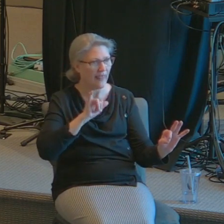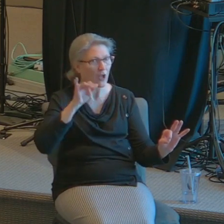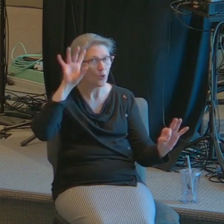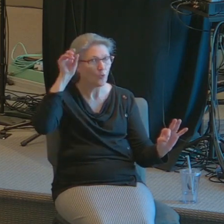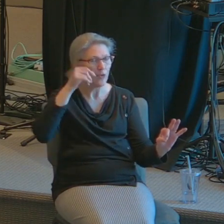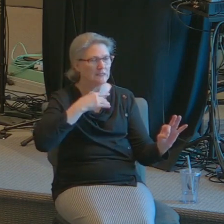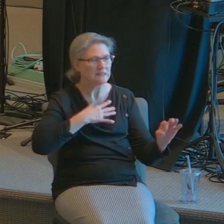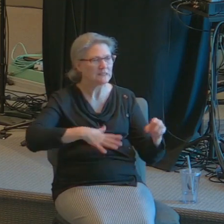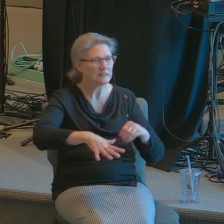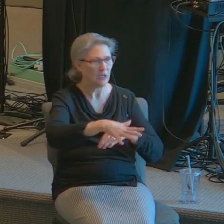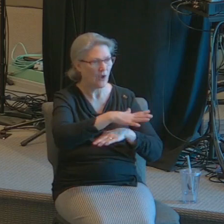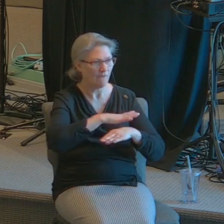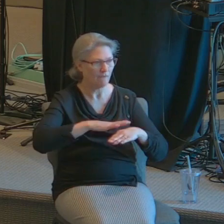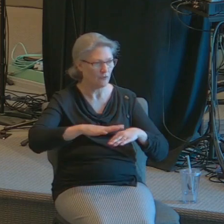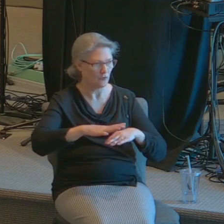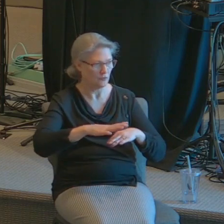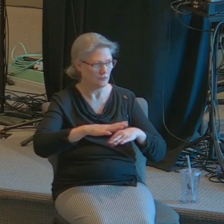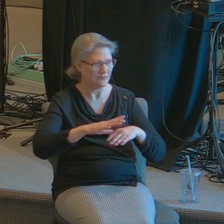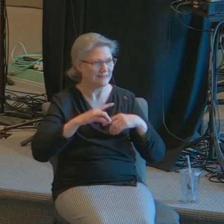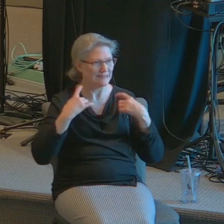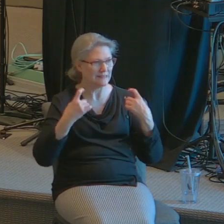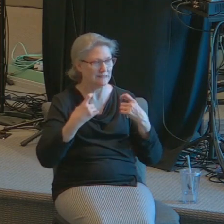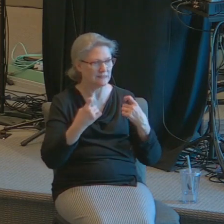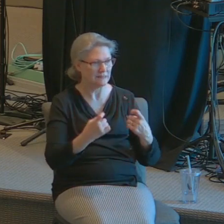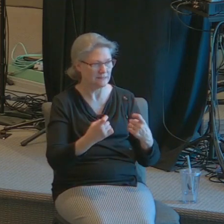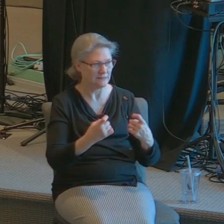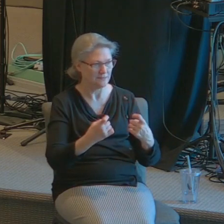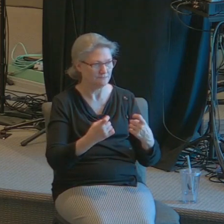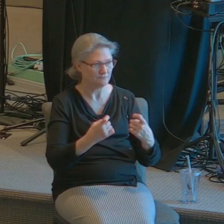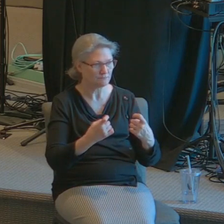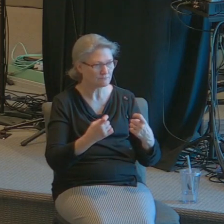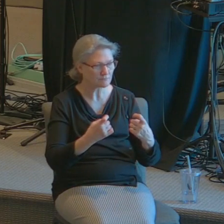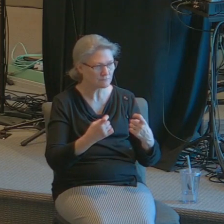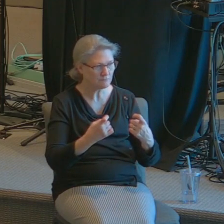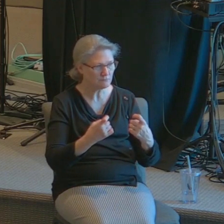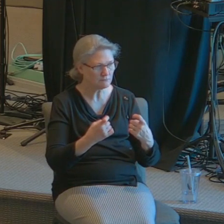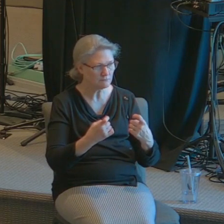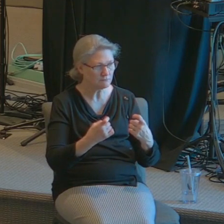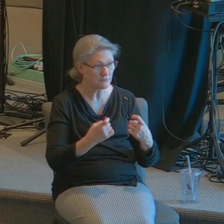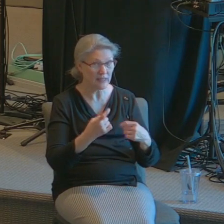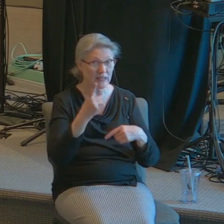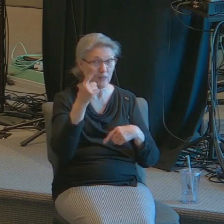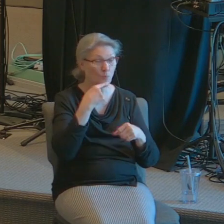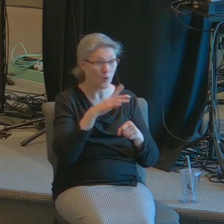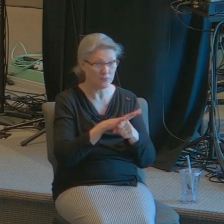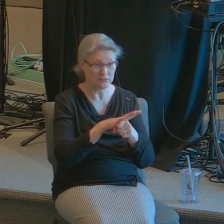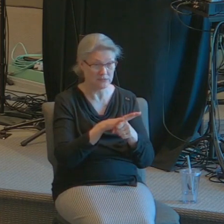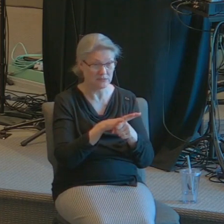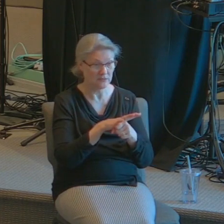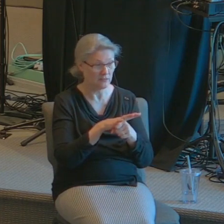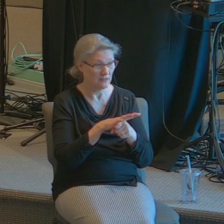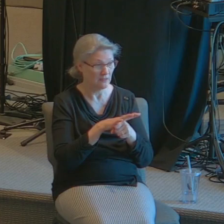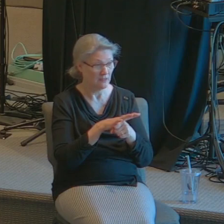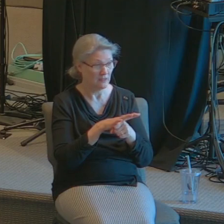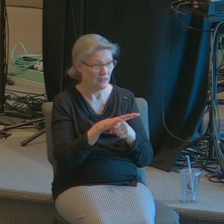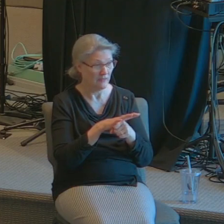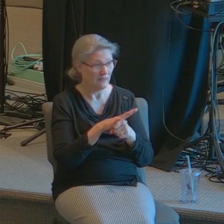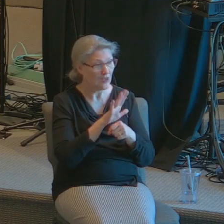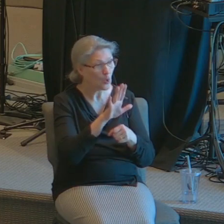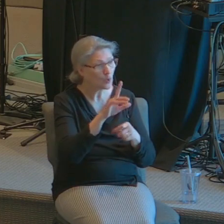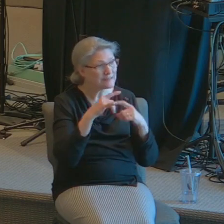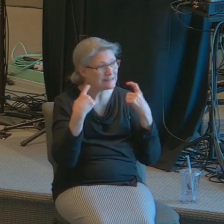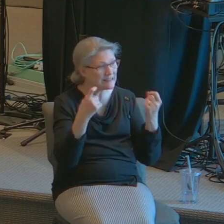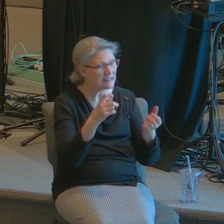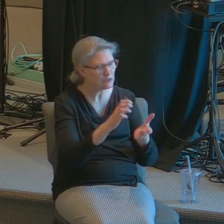has covered our sins and he said in a promise that he would cast your